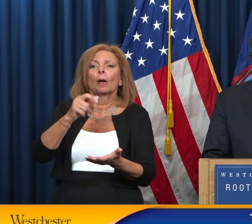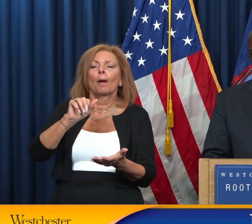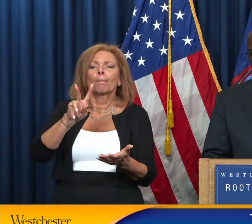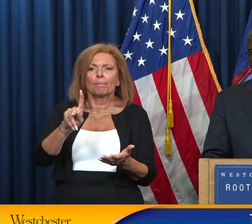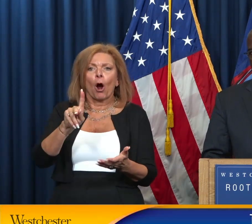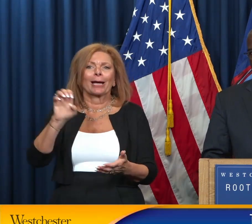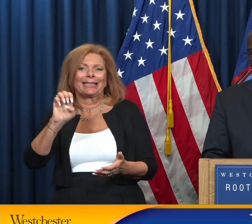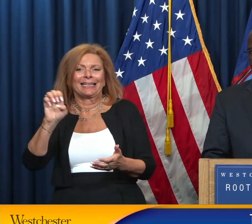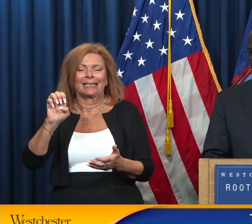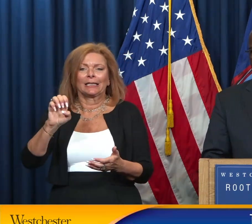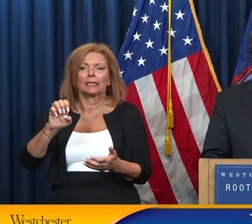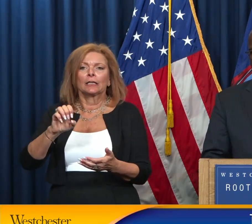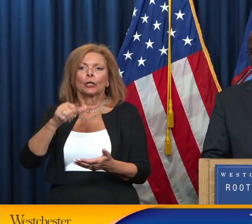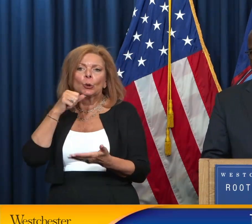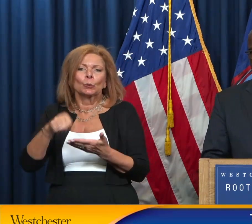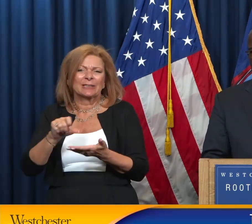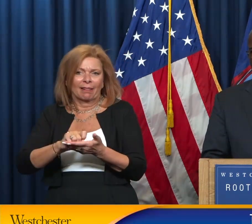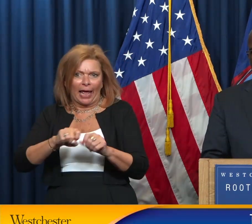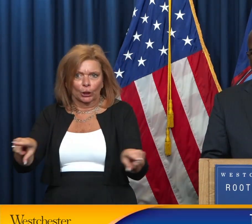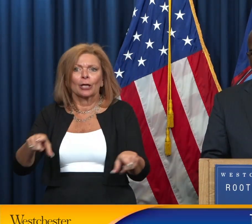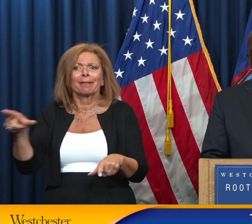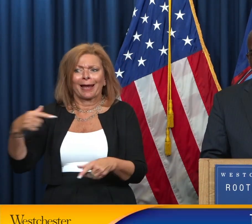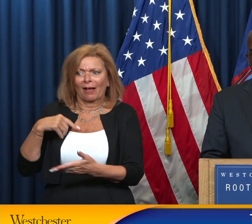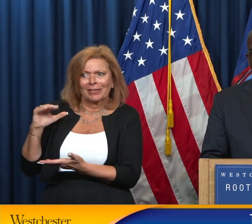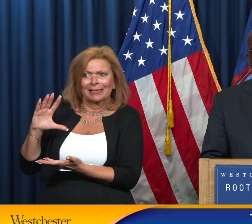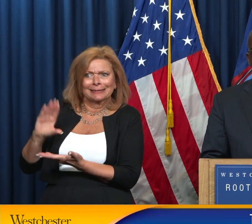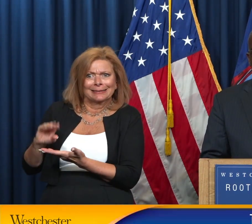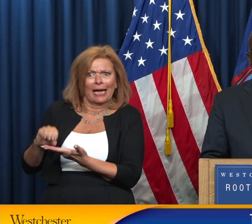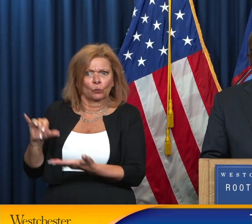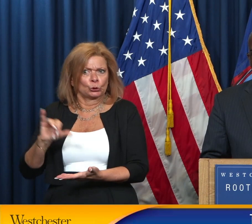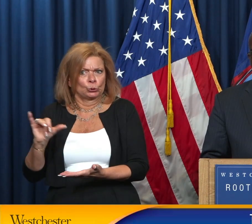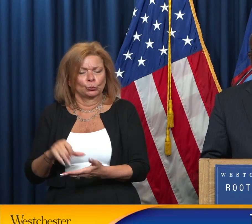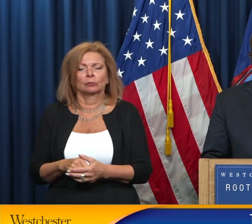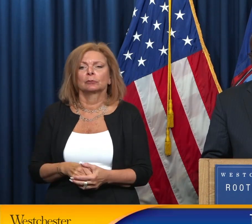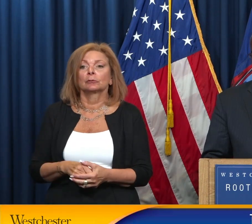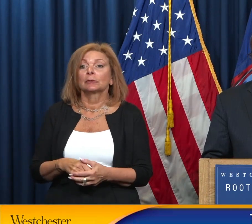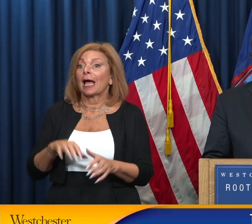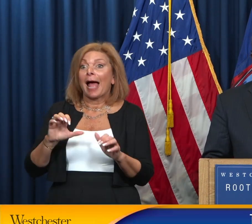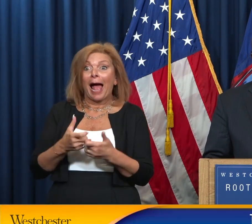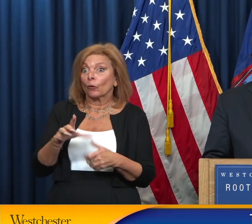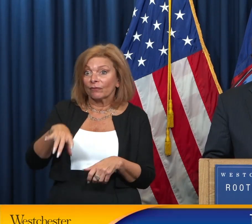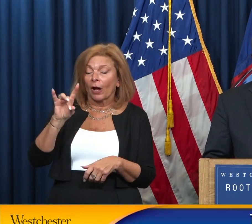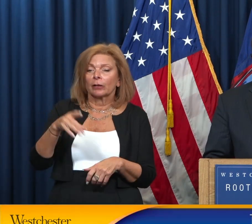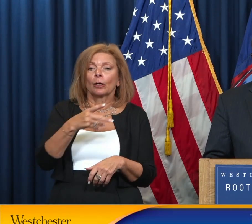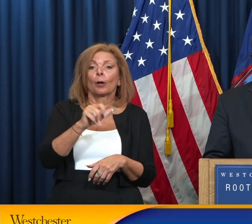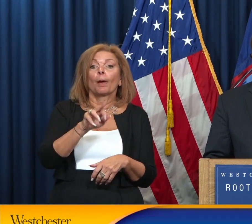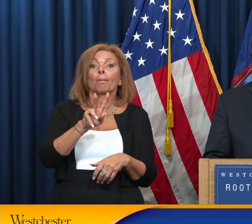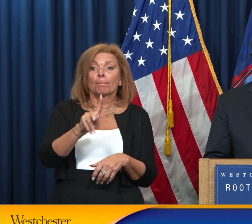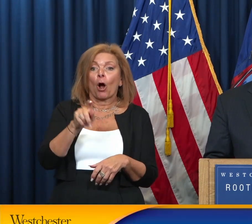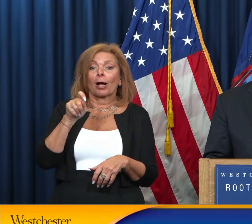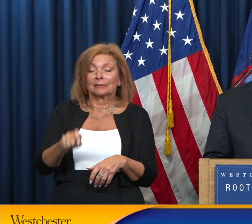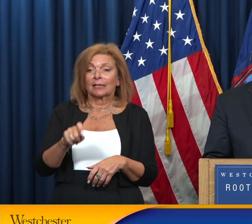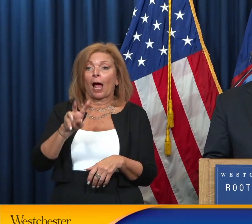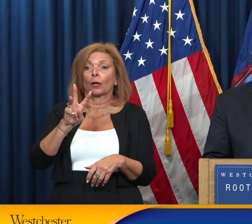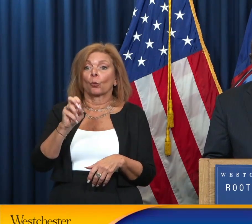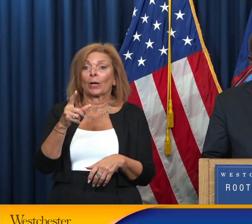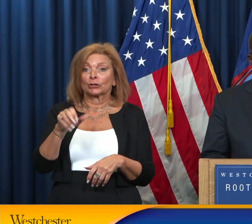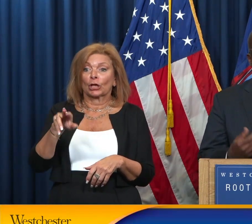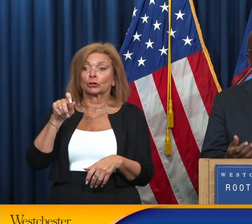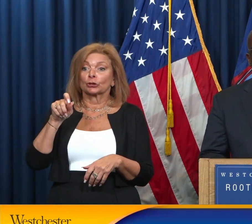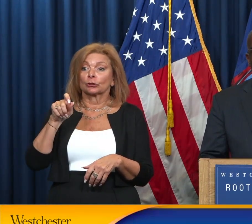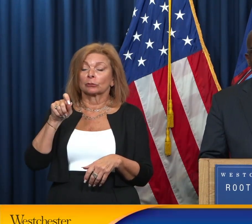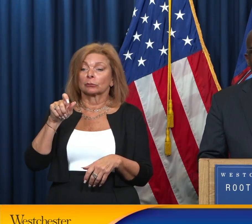-newsletter where they also have some discounts in there as well. And you can get to that by parks.westchestergov.com.